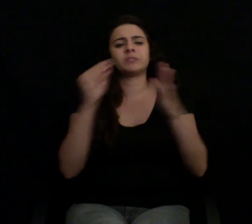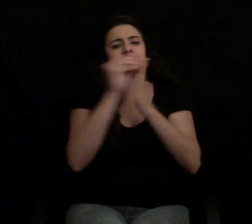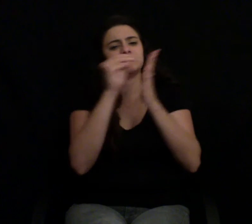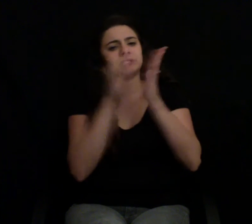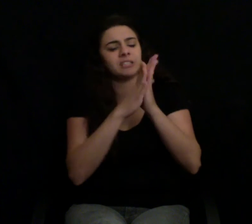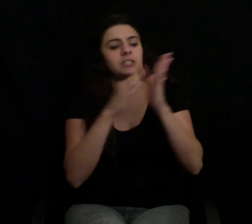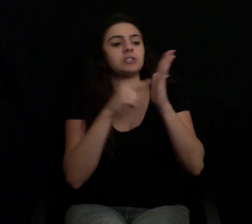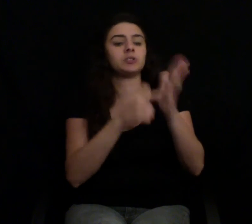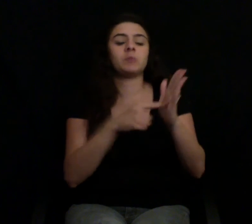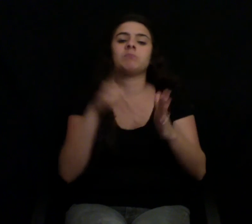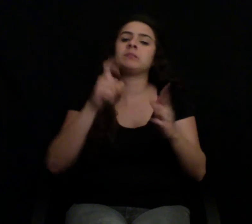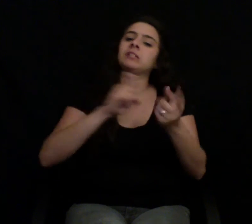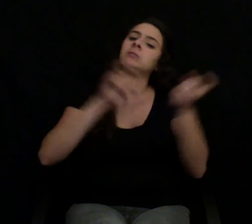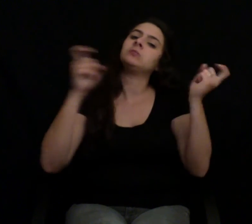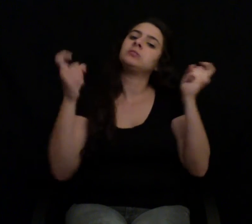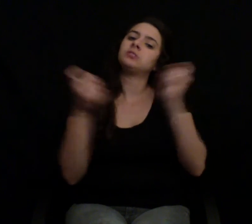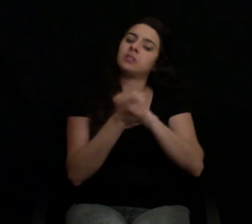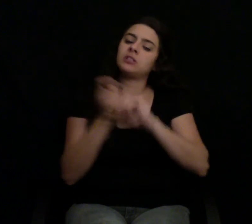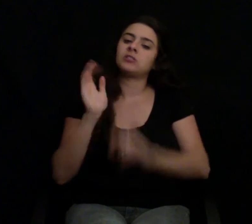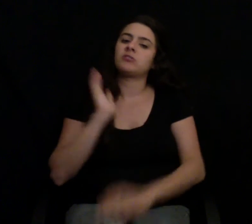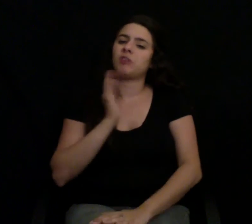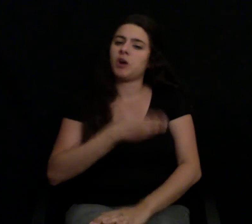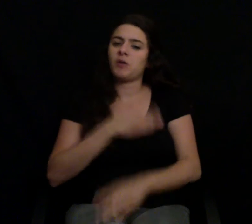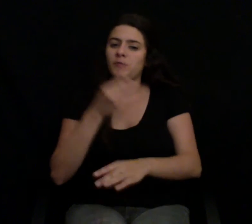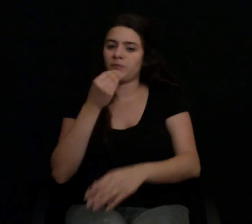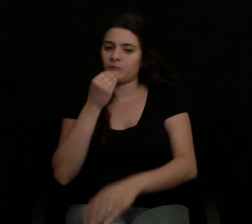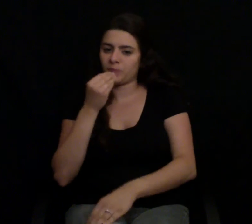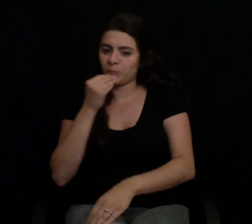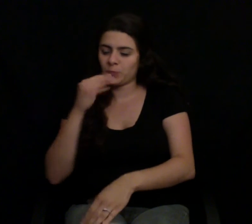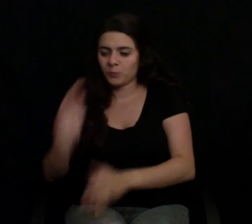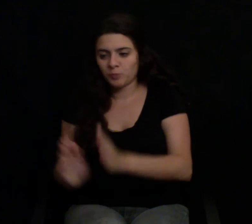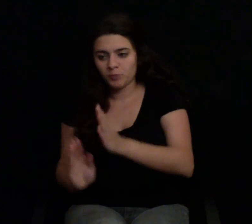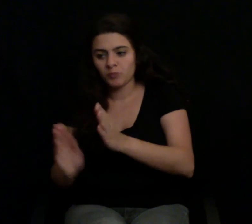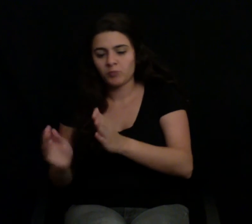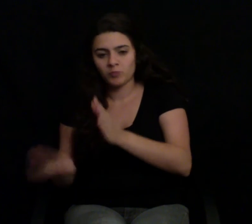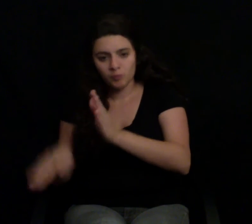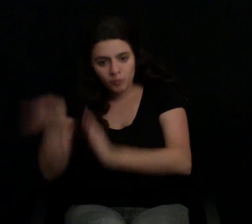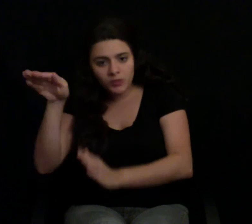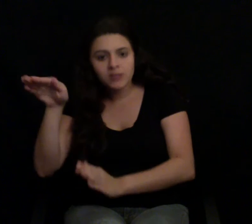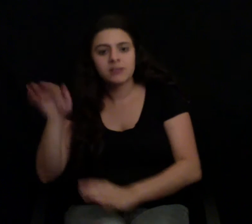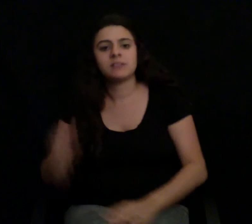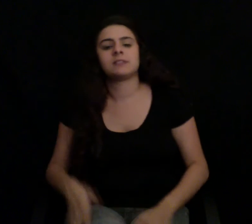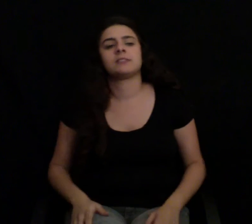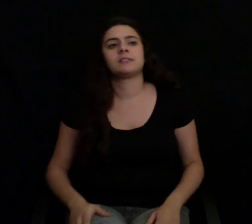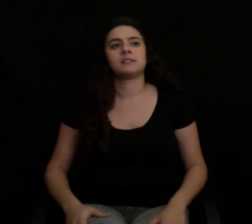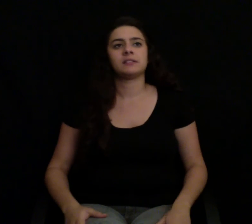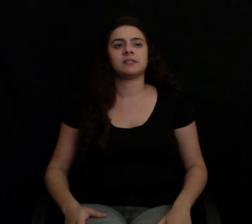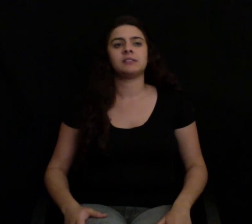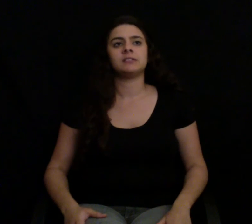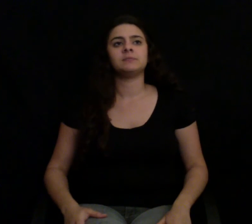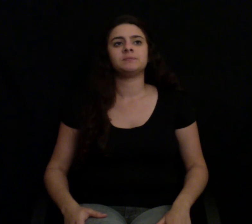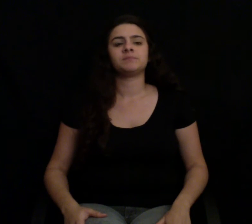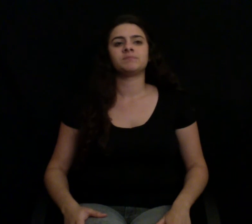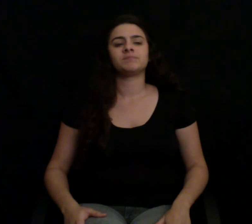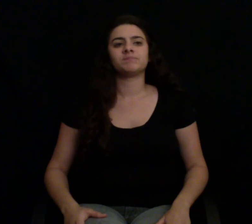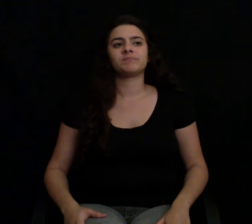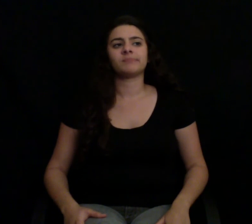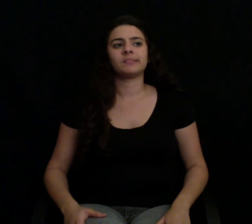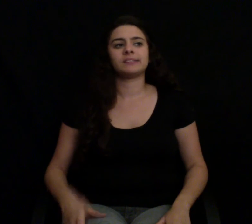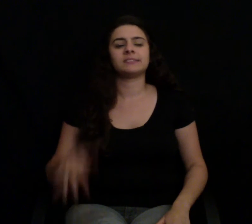not just for the sake of the animals, but also for the sake of us, those who are eating it, there's so much data, and yet it seems very little has been done, right? We're